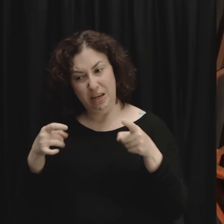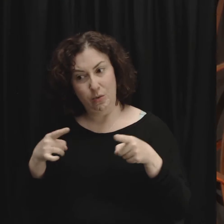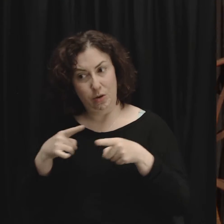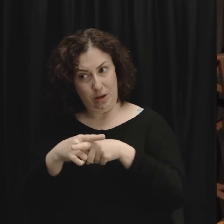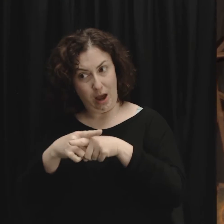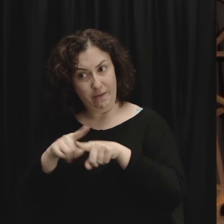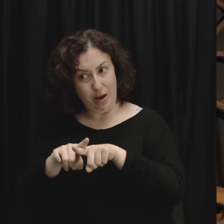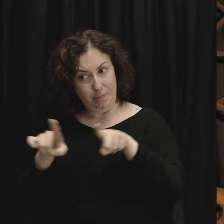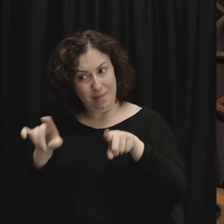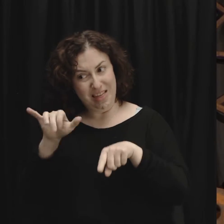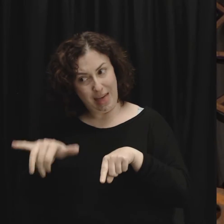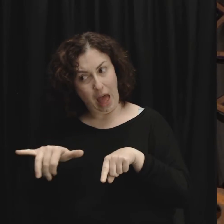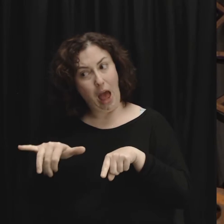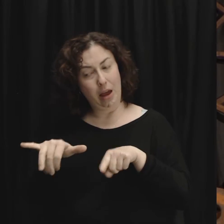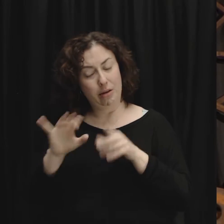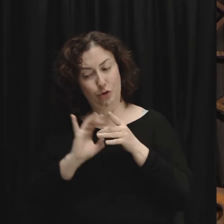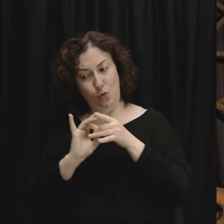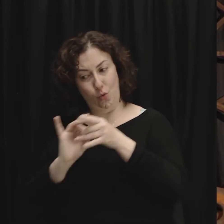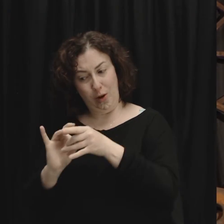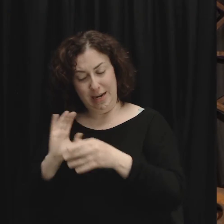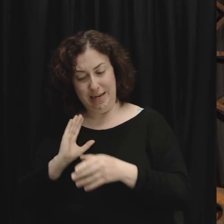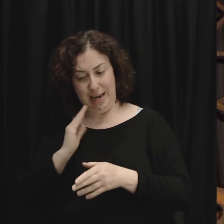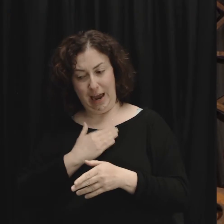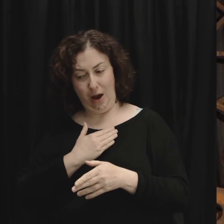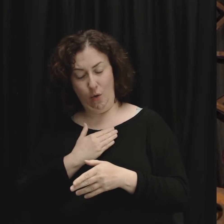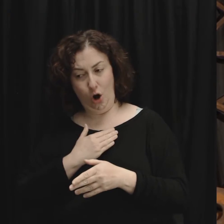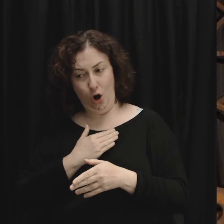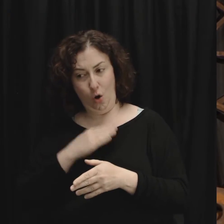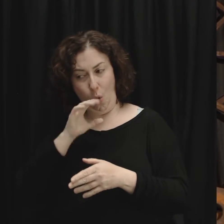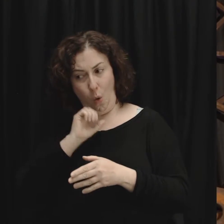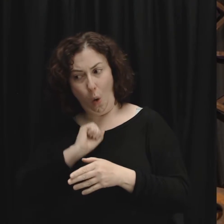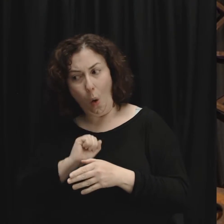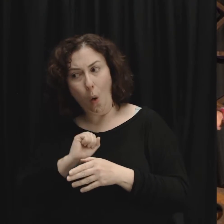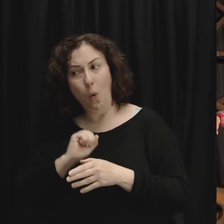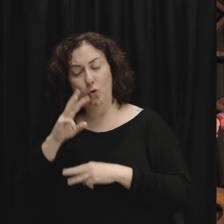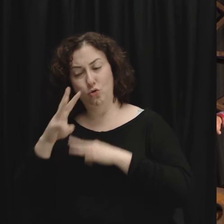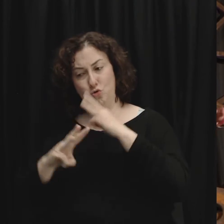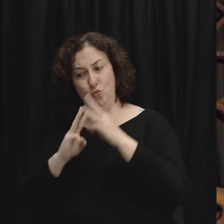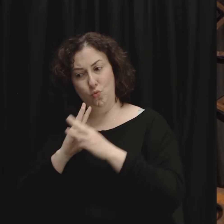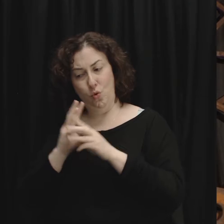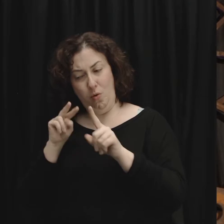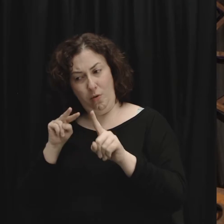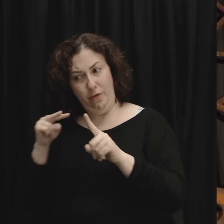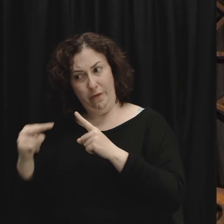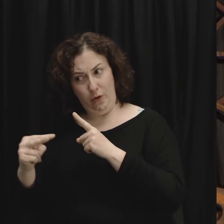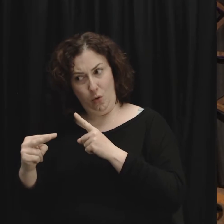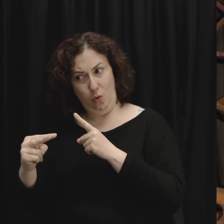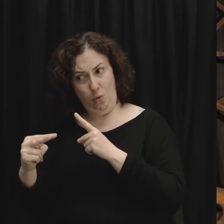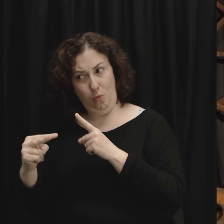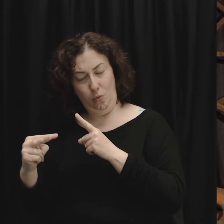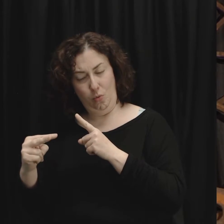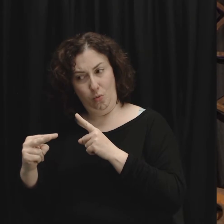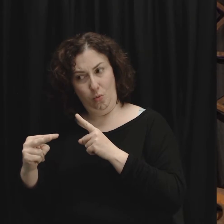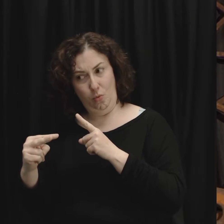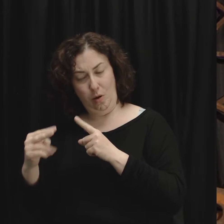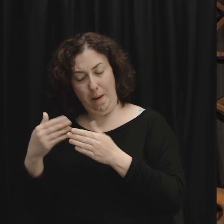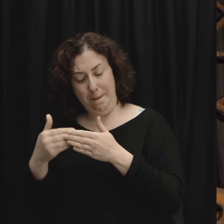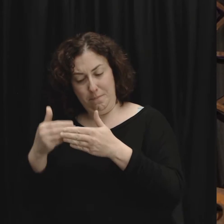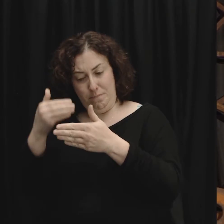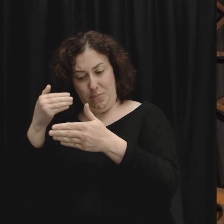worldly view. When we viewed God wrong and we viewed others wrong and we viewed ourselves wrong, that's how we handled conflict